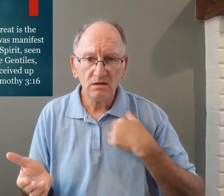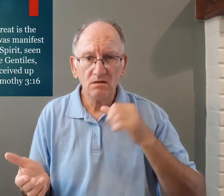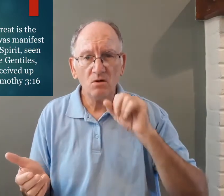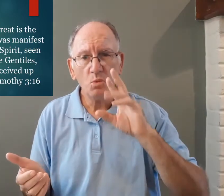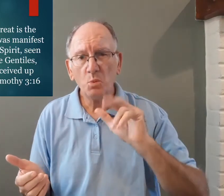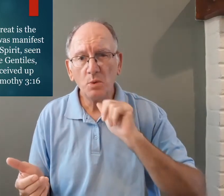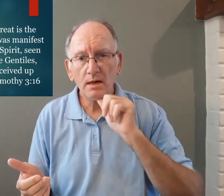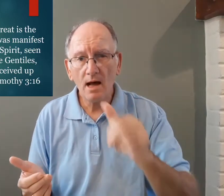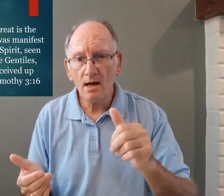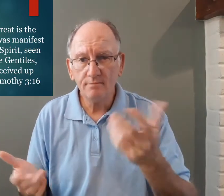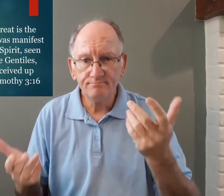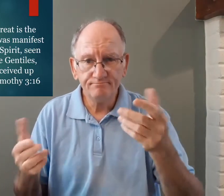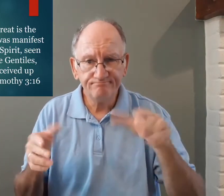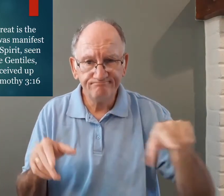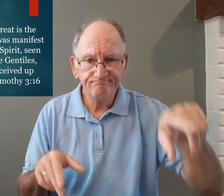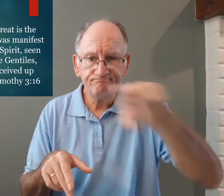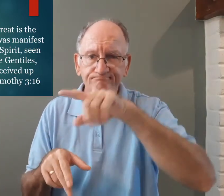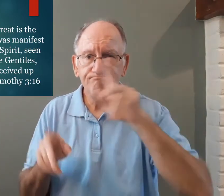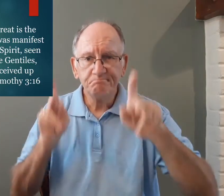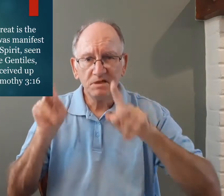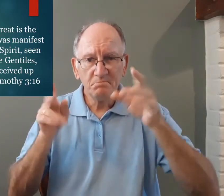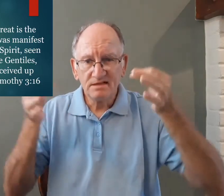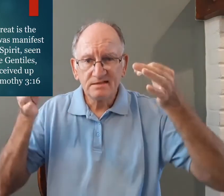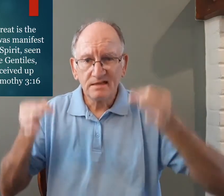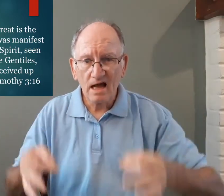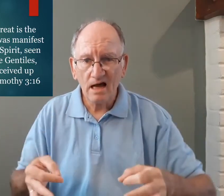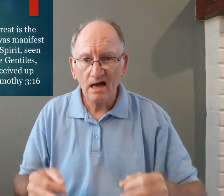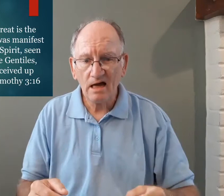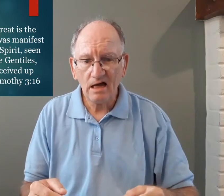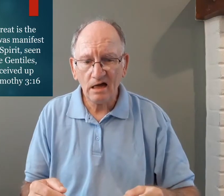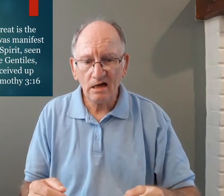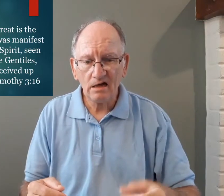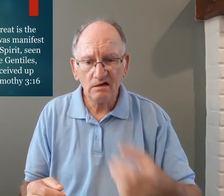and said does anyone believe on me or not but that's your decision